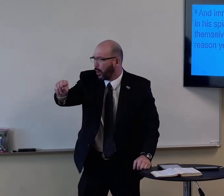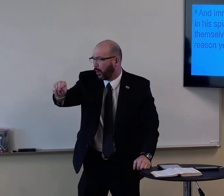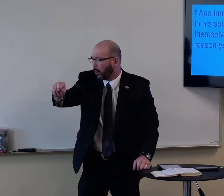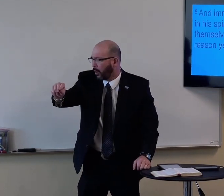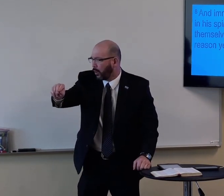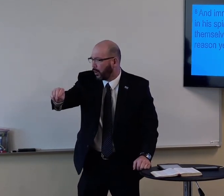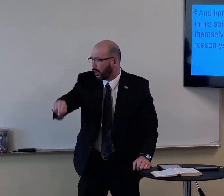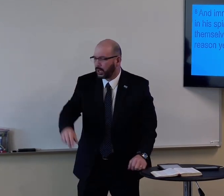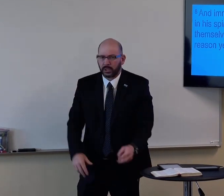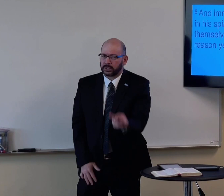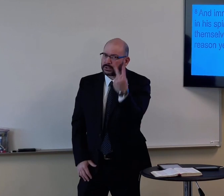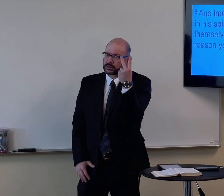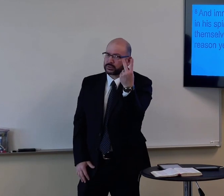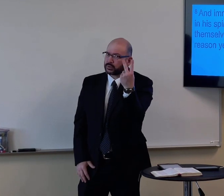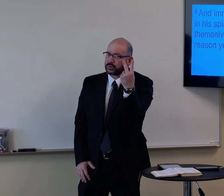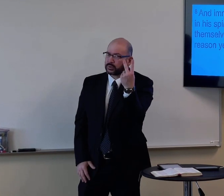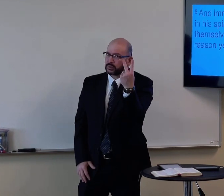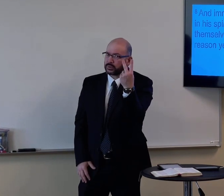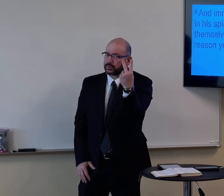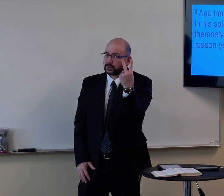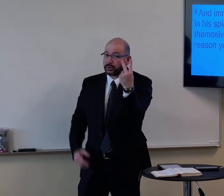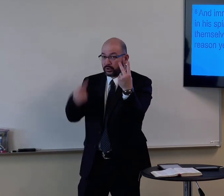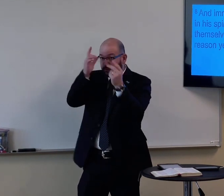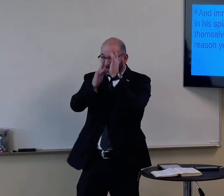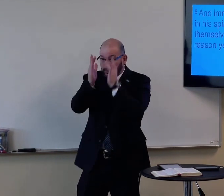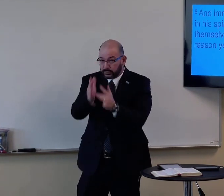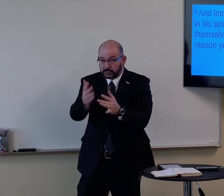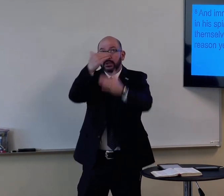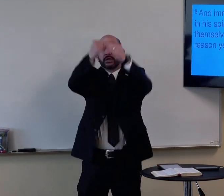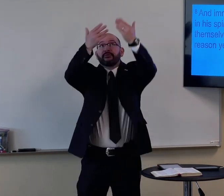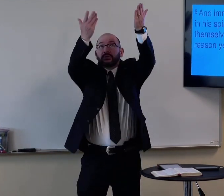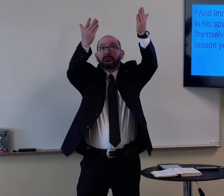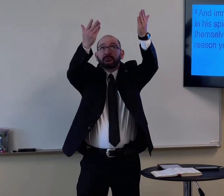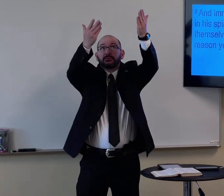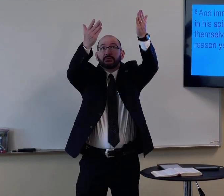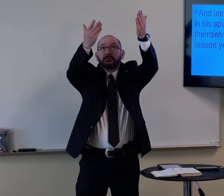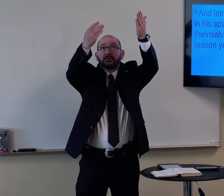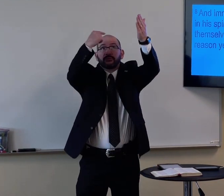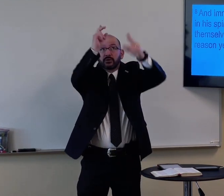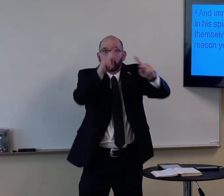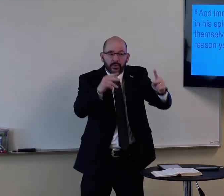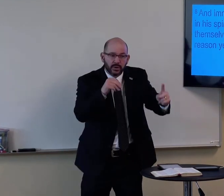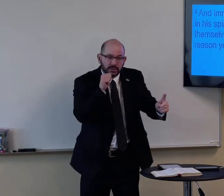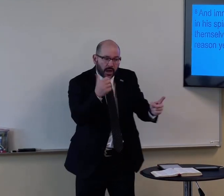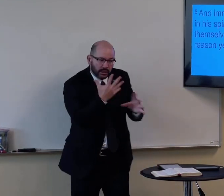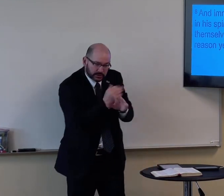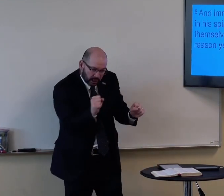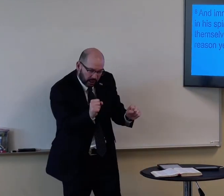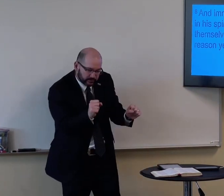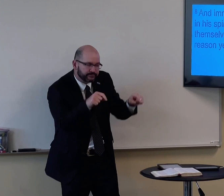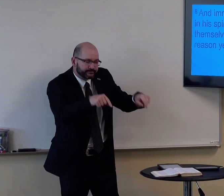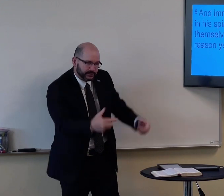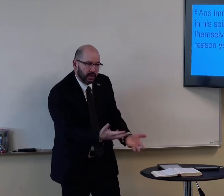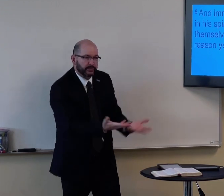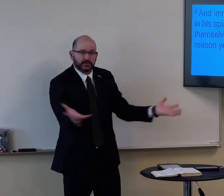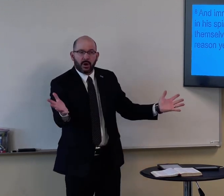thing. There's only two places. For the Christian, for the believer, it's heaven.